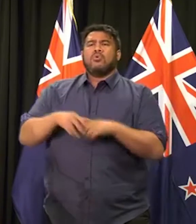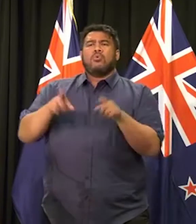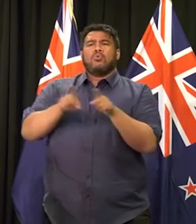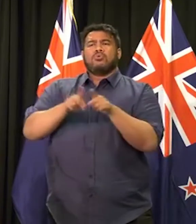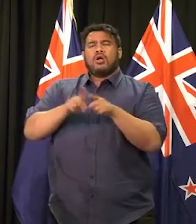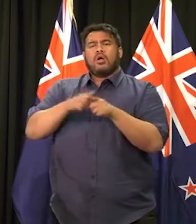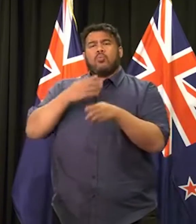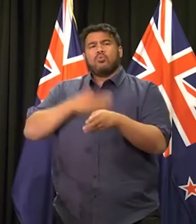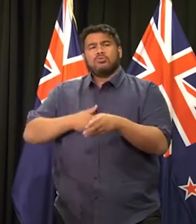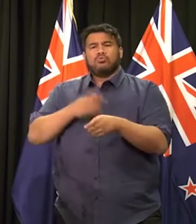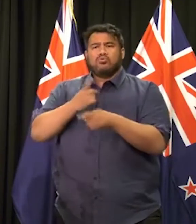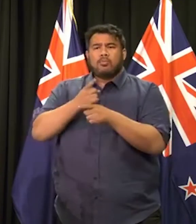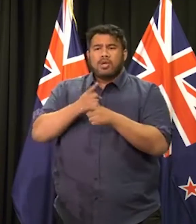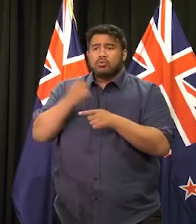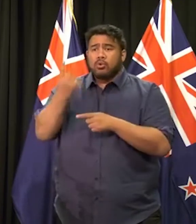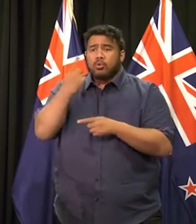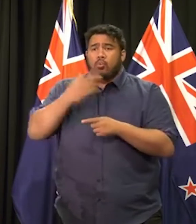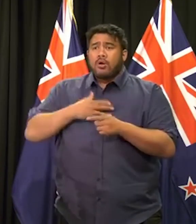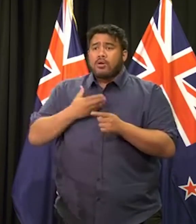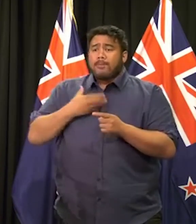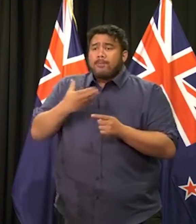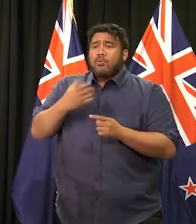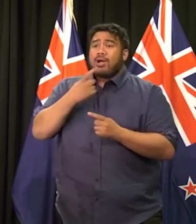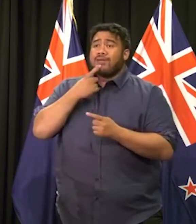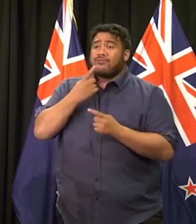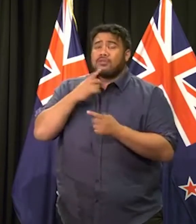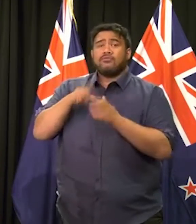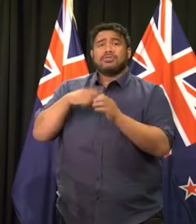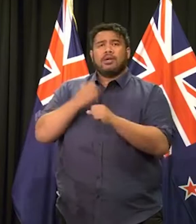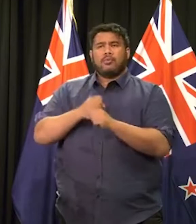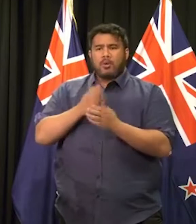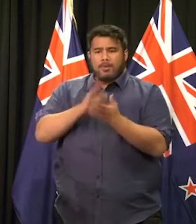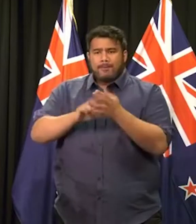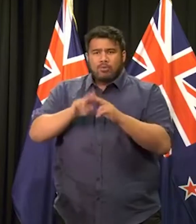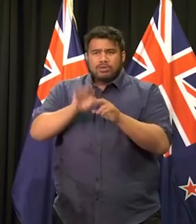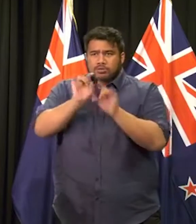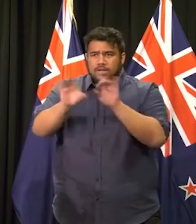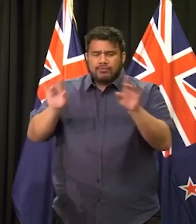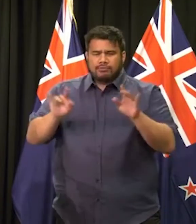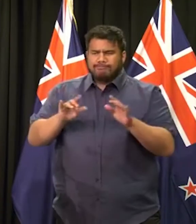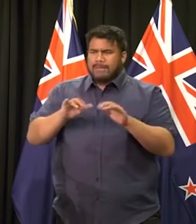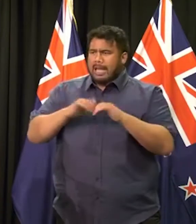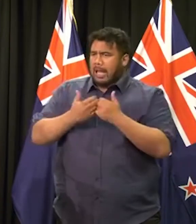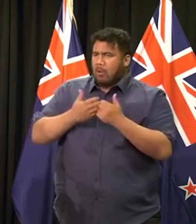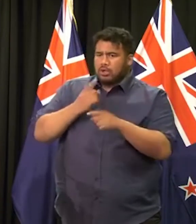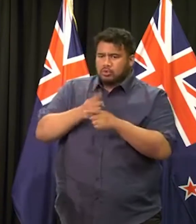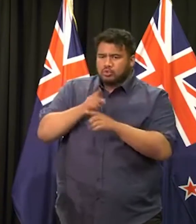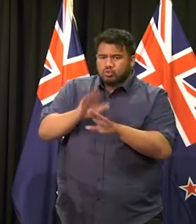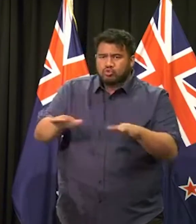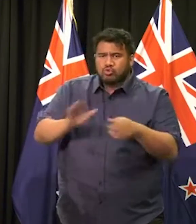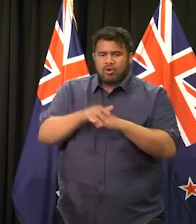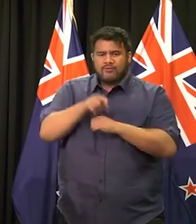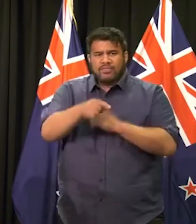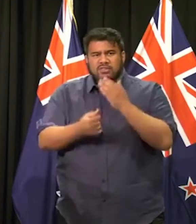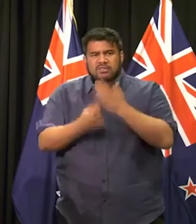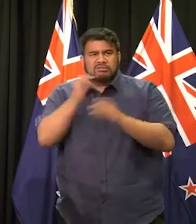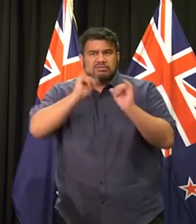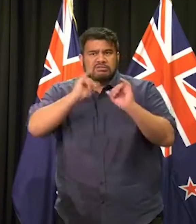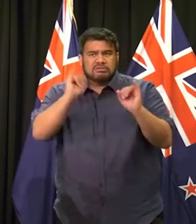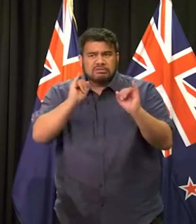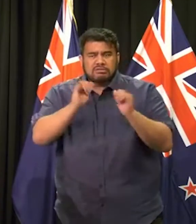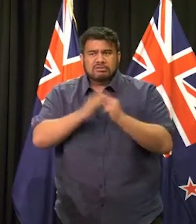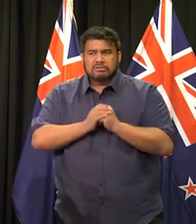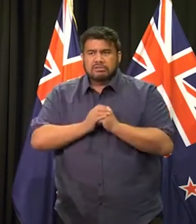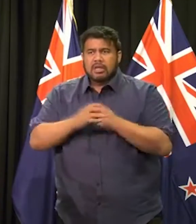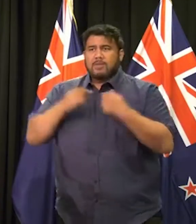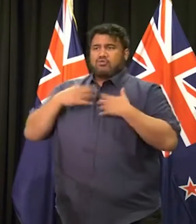parents who may wish to seek advice on communicating with their children. The ministry of health is making advice publicly available.